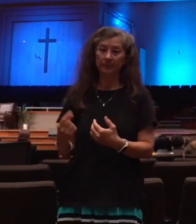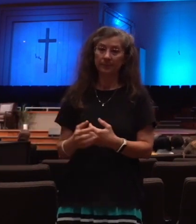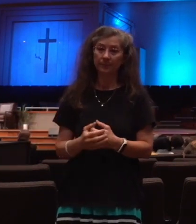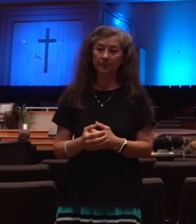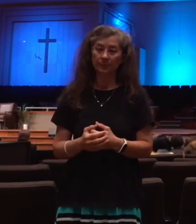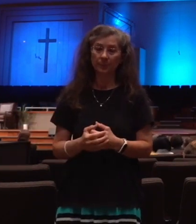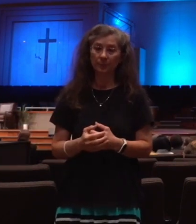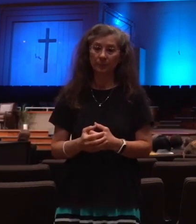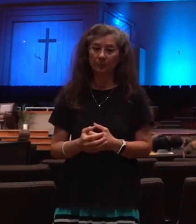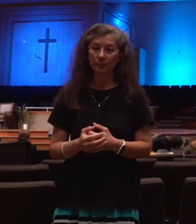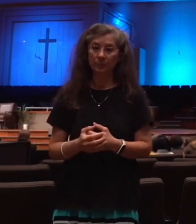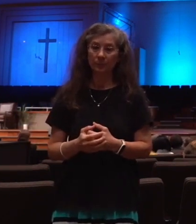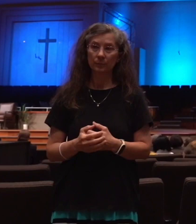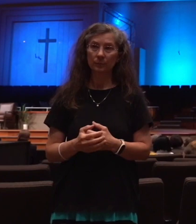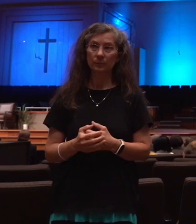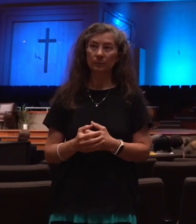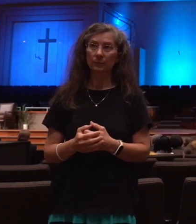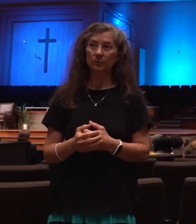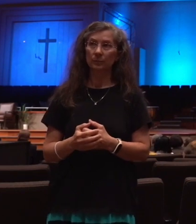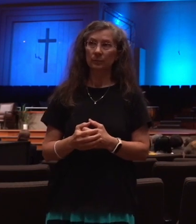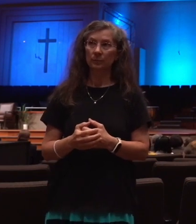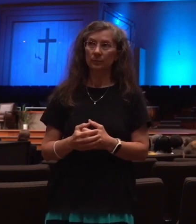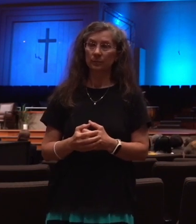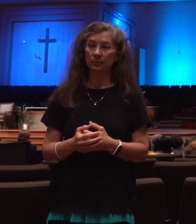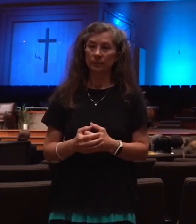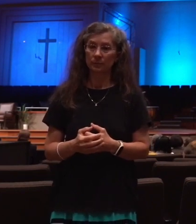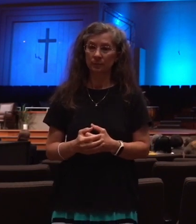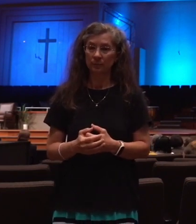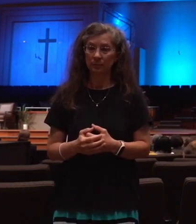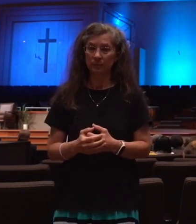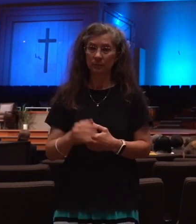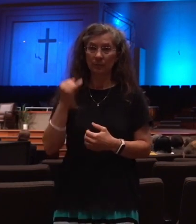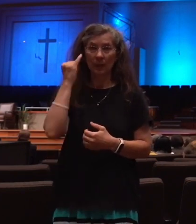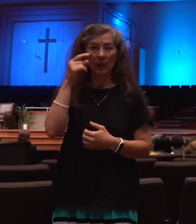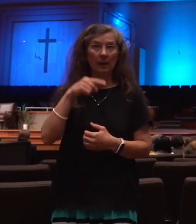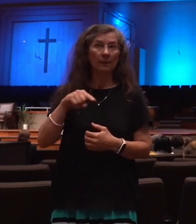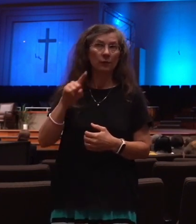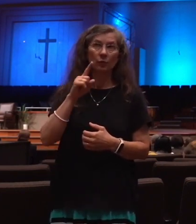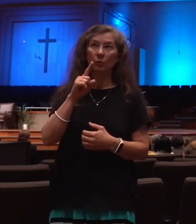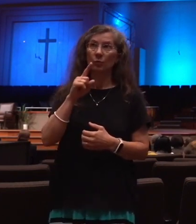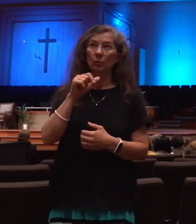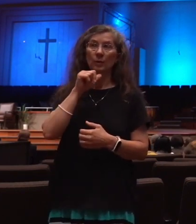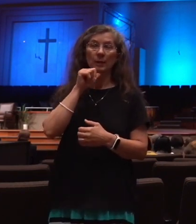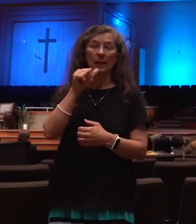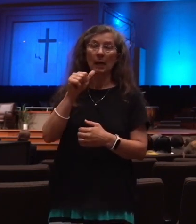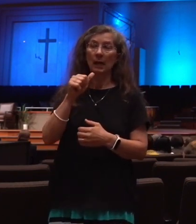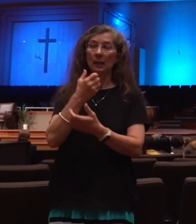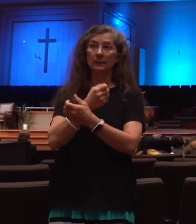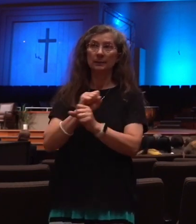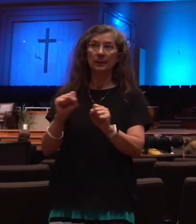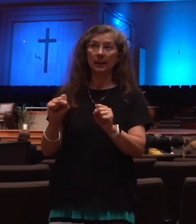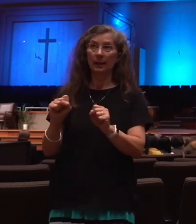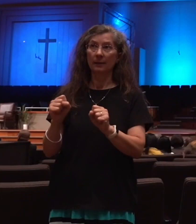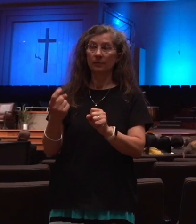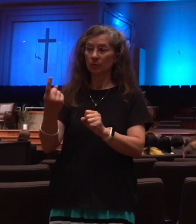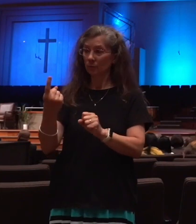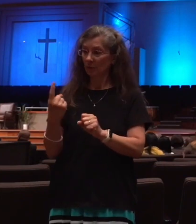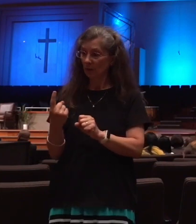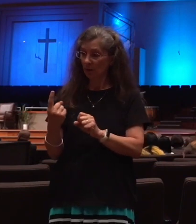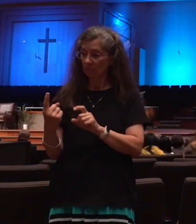And hopefully, if you don't know Christ, we have folks here that would be glad to sit down and show you